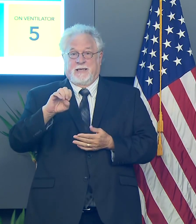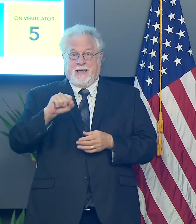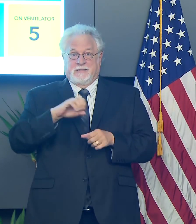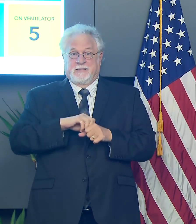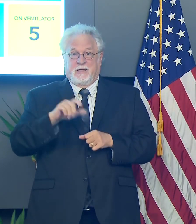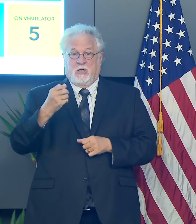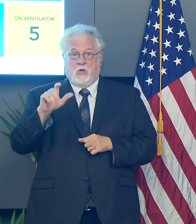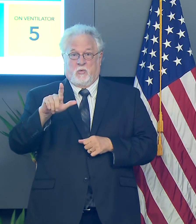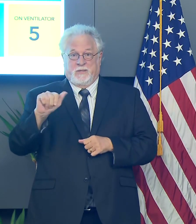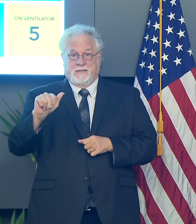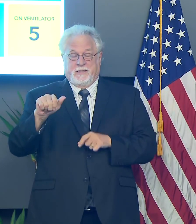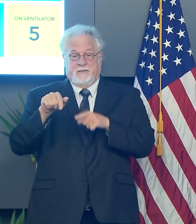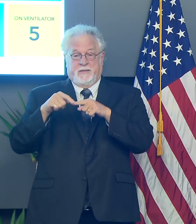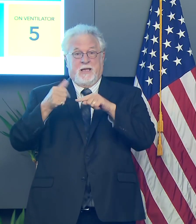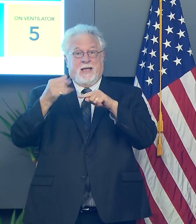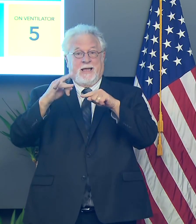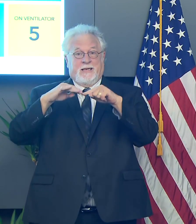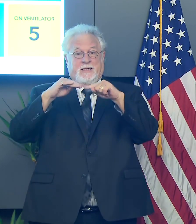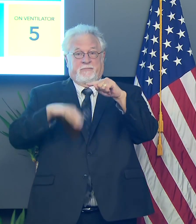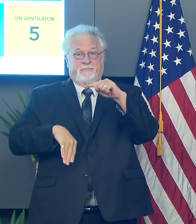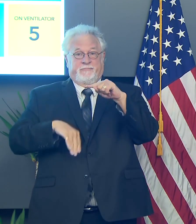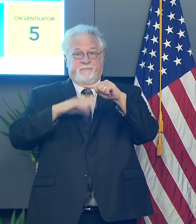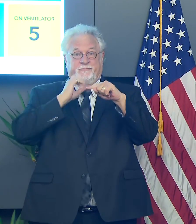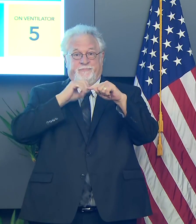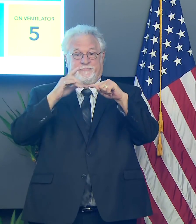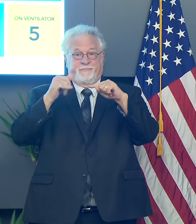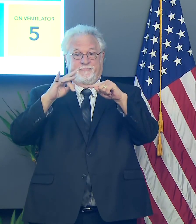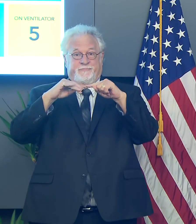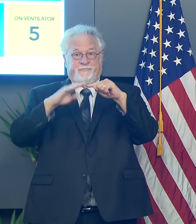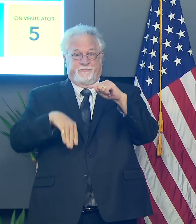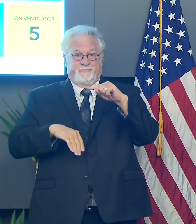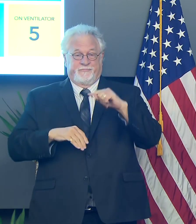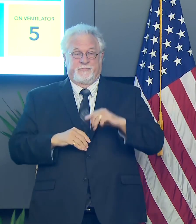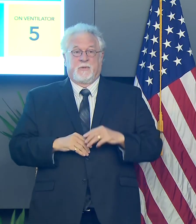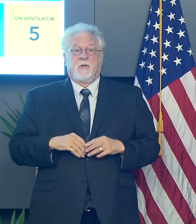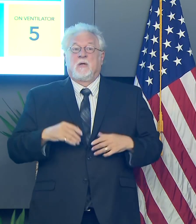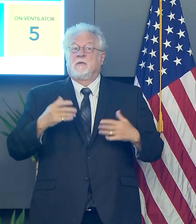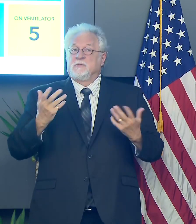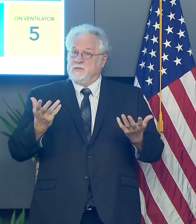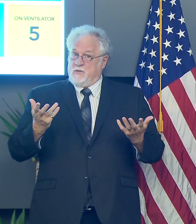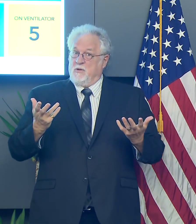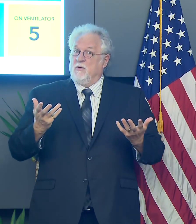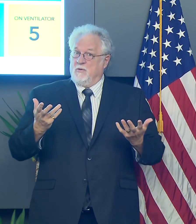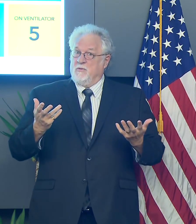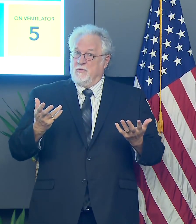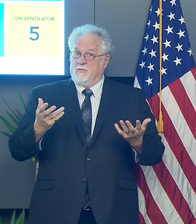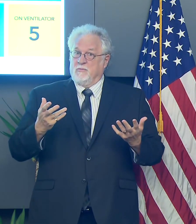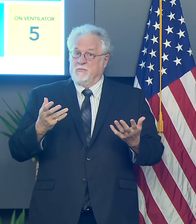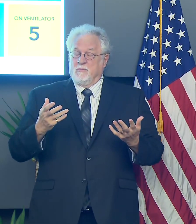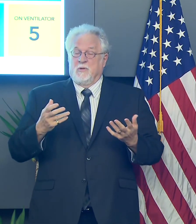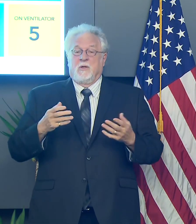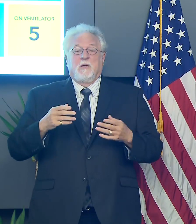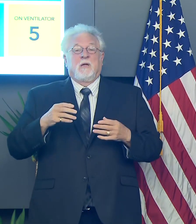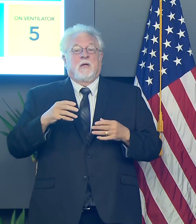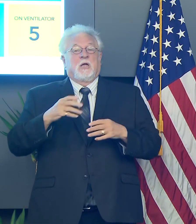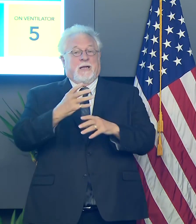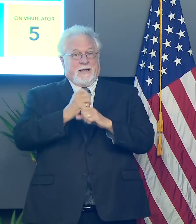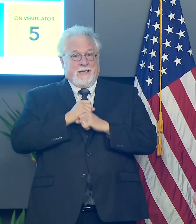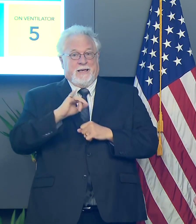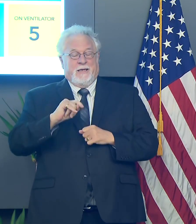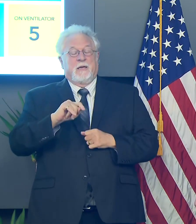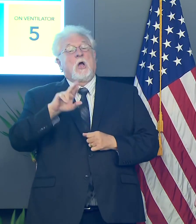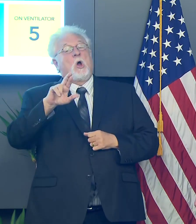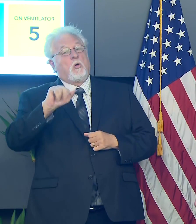Louisiana, people who were 18 and younger. Um, so they do get the disease. And, and, uh, while it is relatively